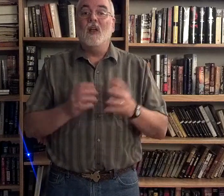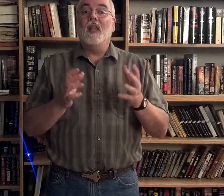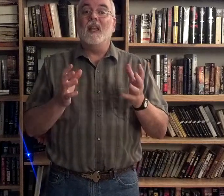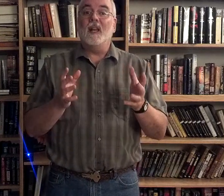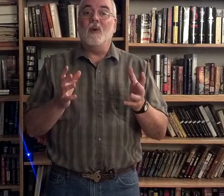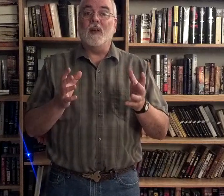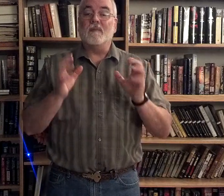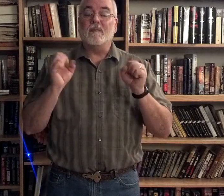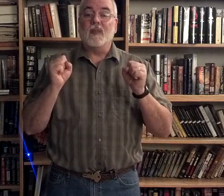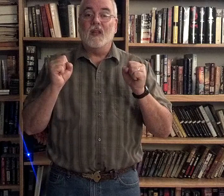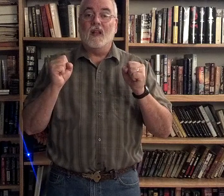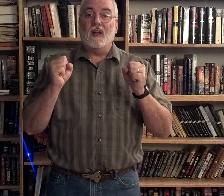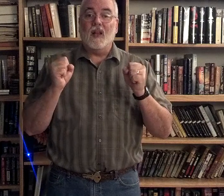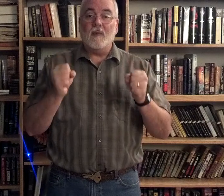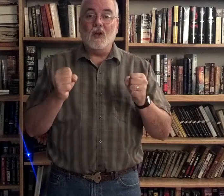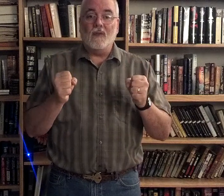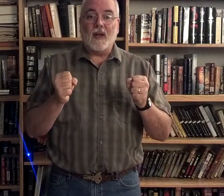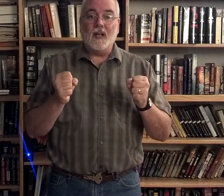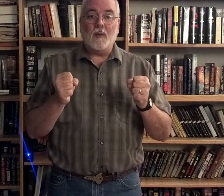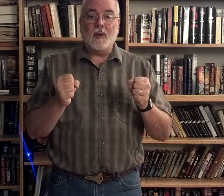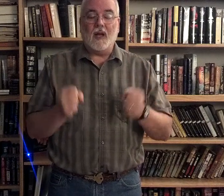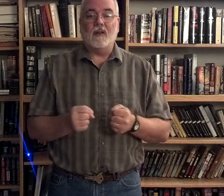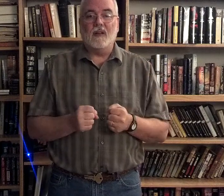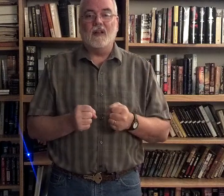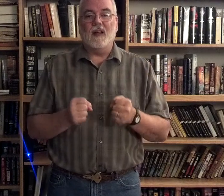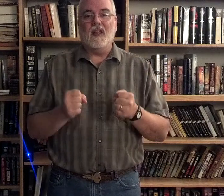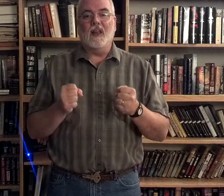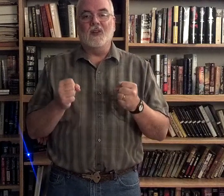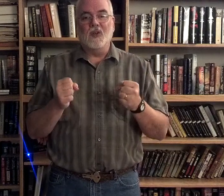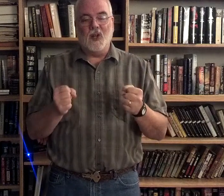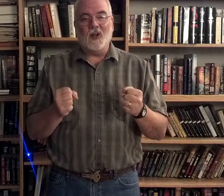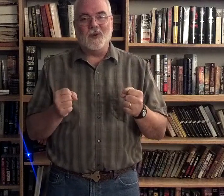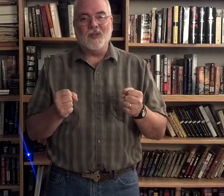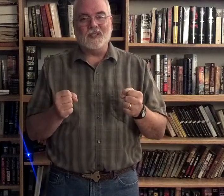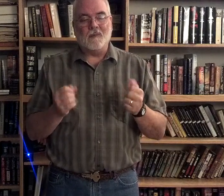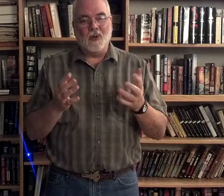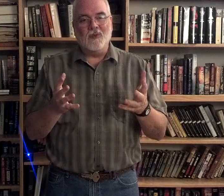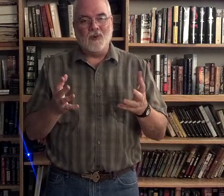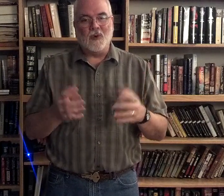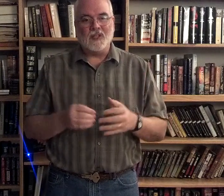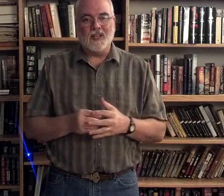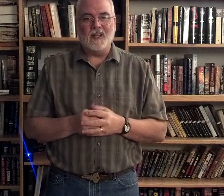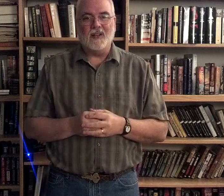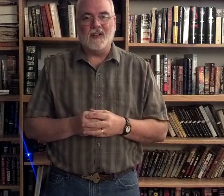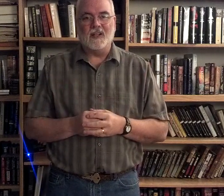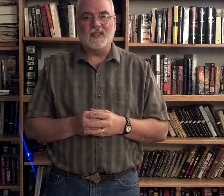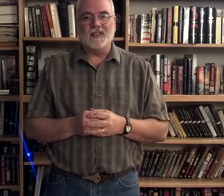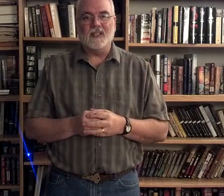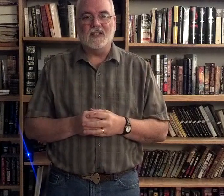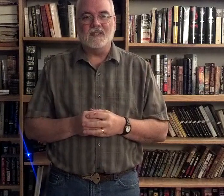anyway, let me know if I can help you out and good luck with this. I'm looking forward to seeing you there at LTC. that too. I you.